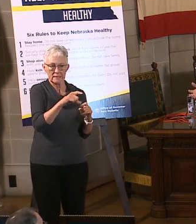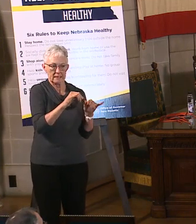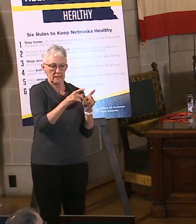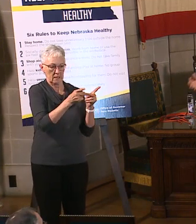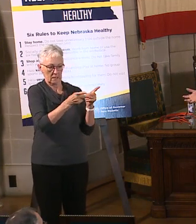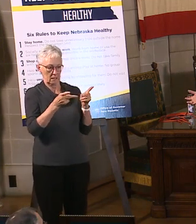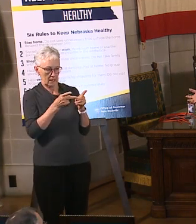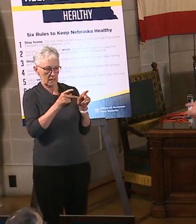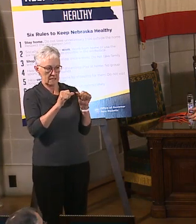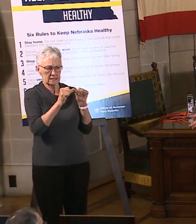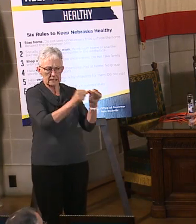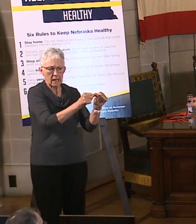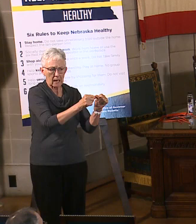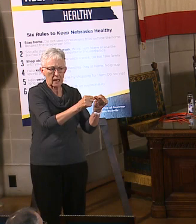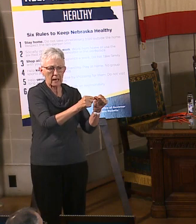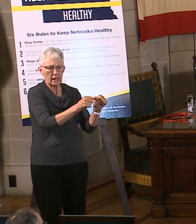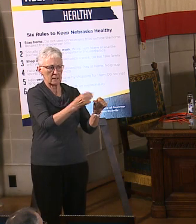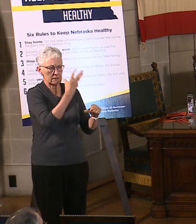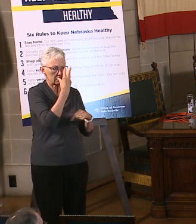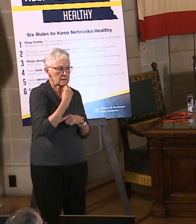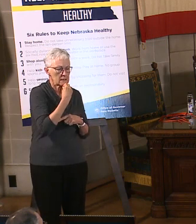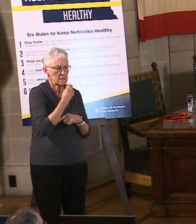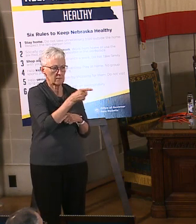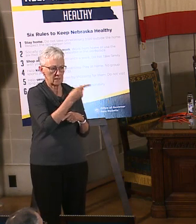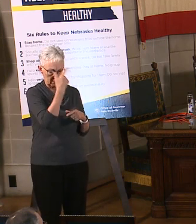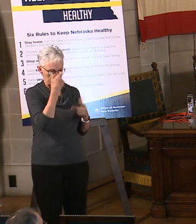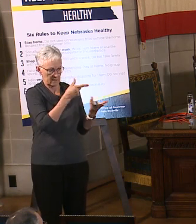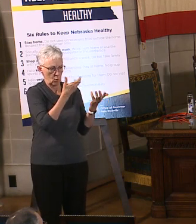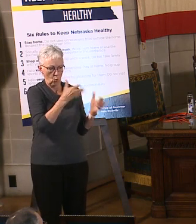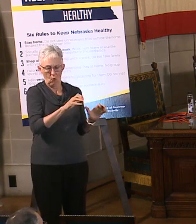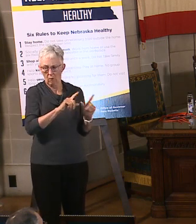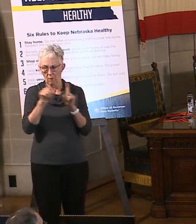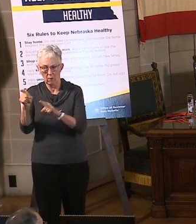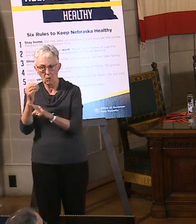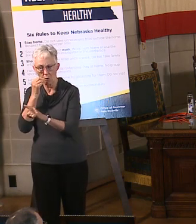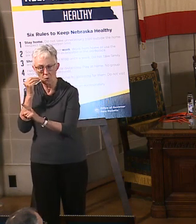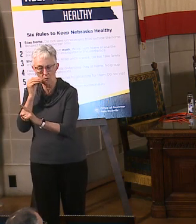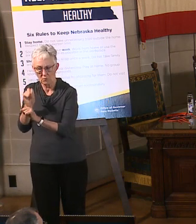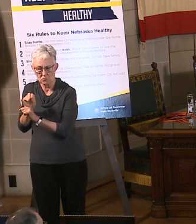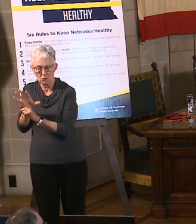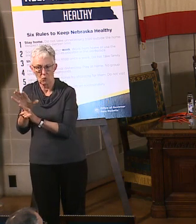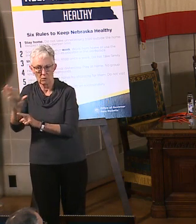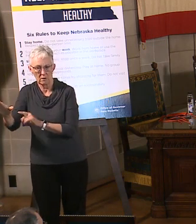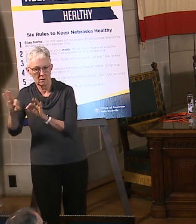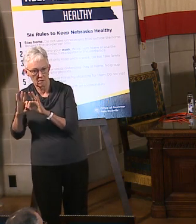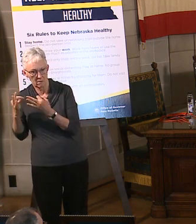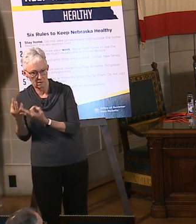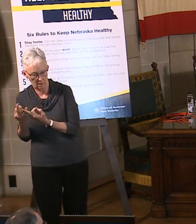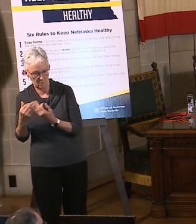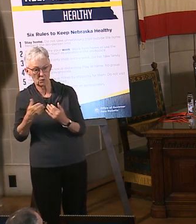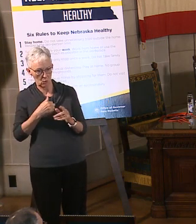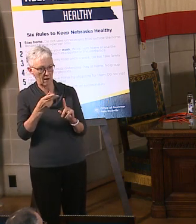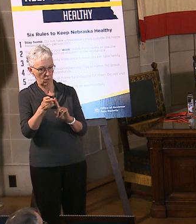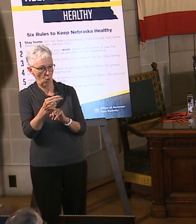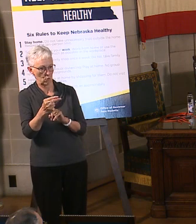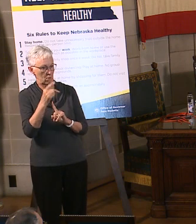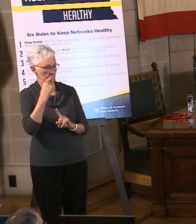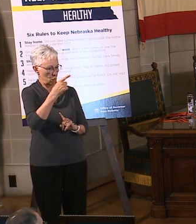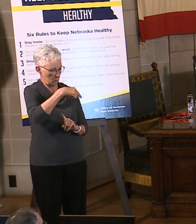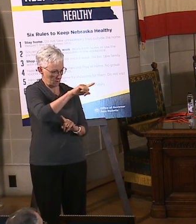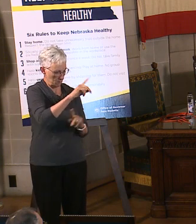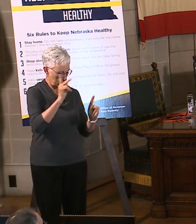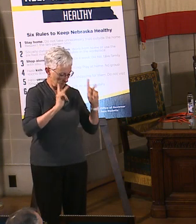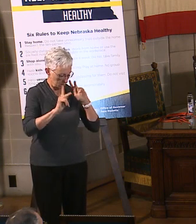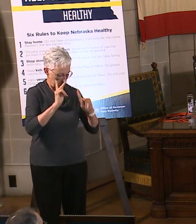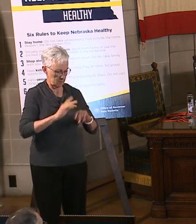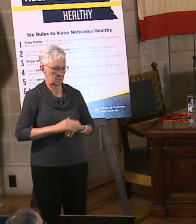worry that they're going to be getting the virus at home and don't want to bring it into work. So we've got hotels arranged for that. We also have arrangements with the